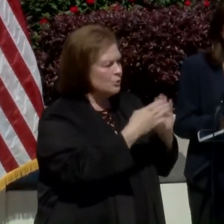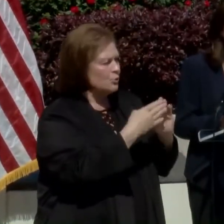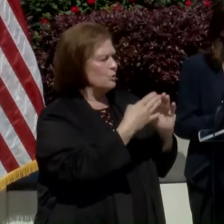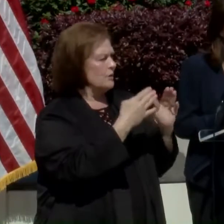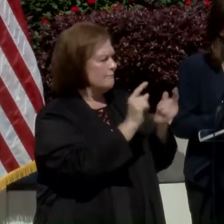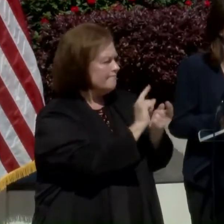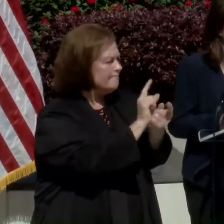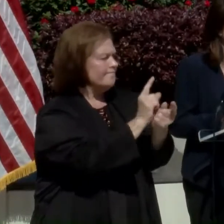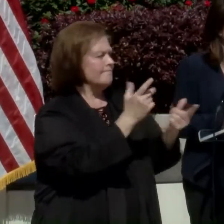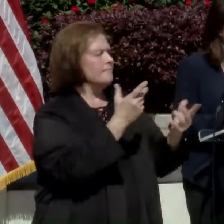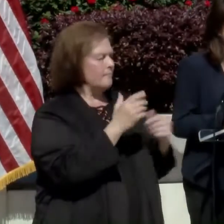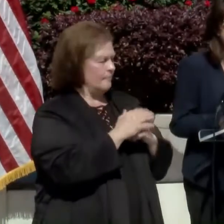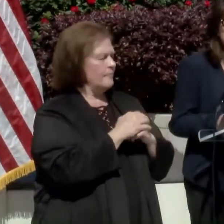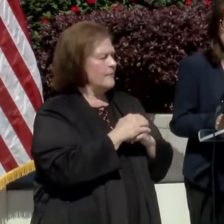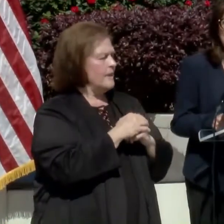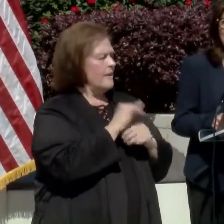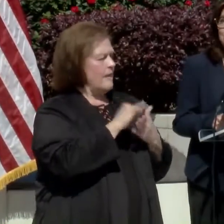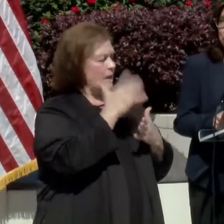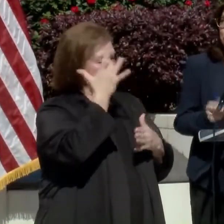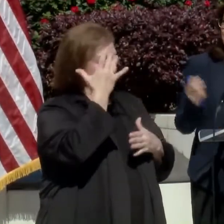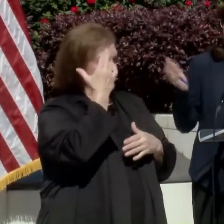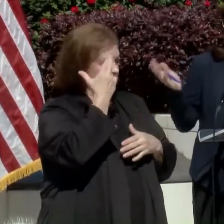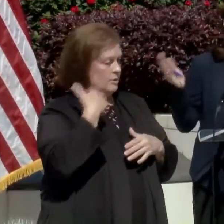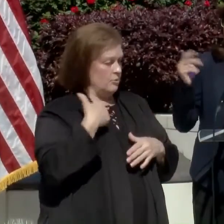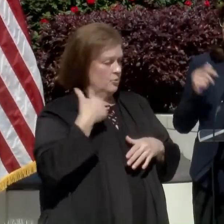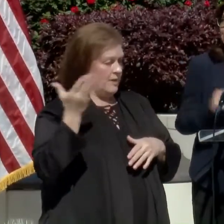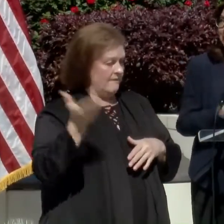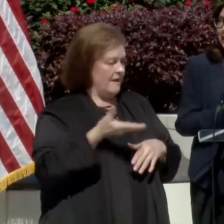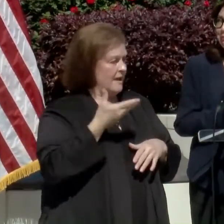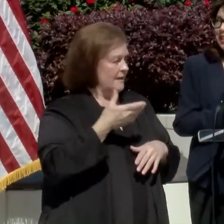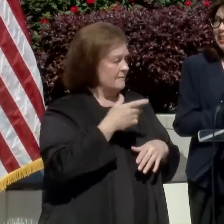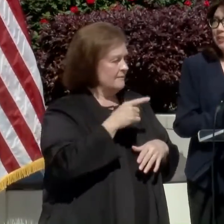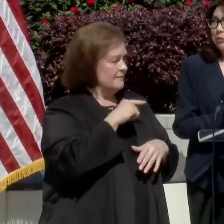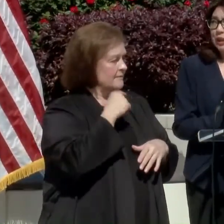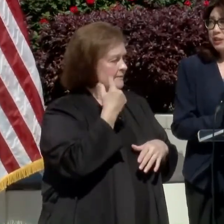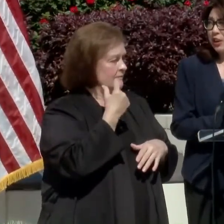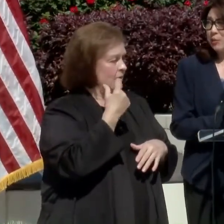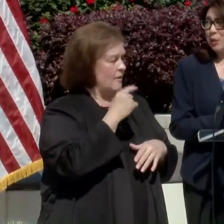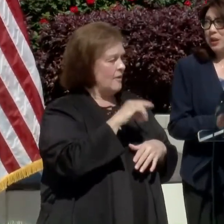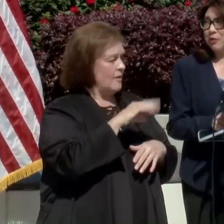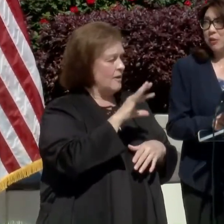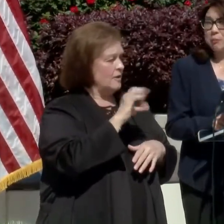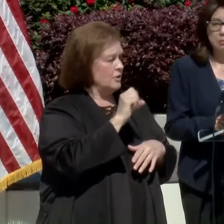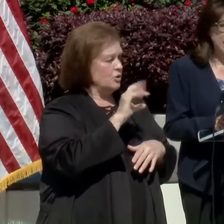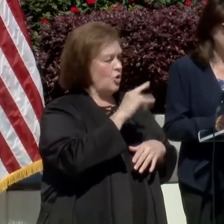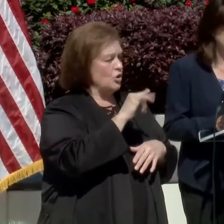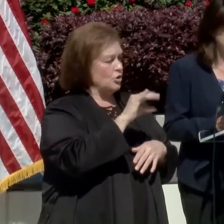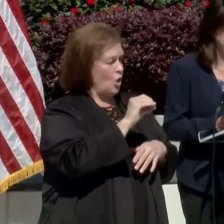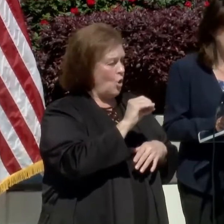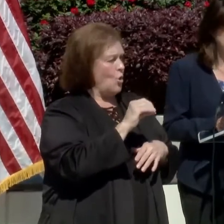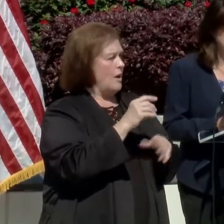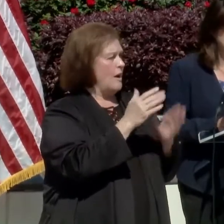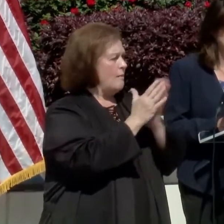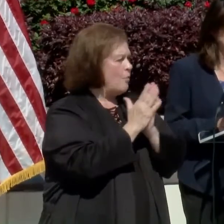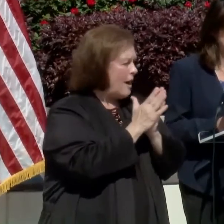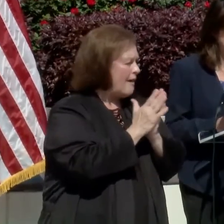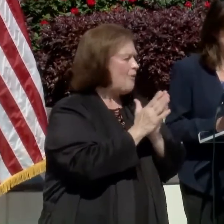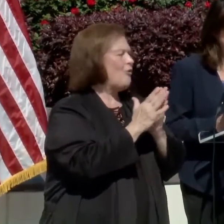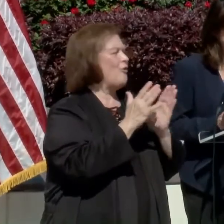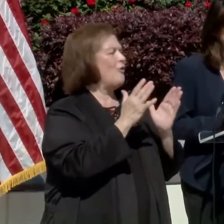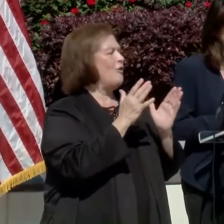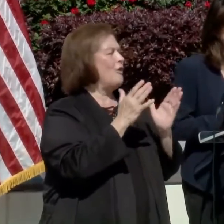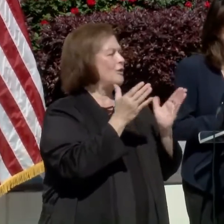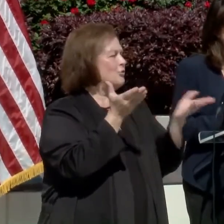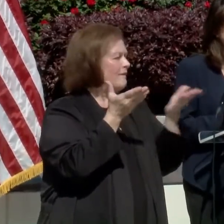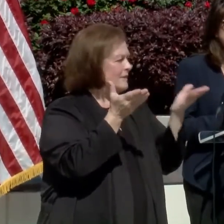partner with us from the very beginning when we did a virtual, um, prayer ceremony from being with us and helping us get the word